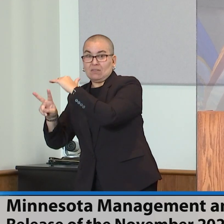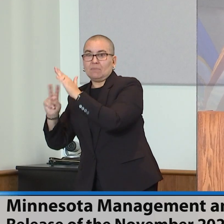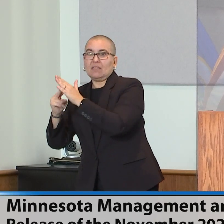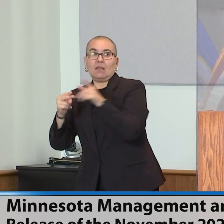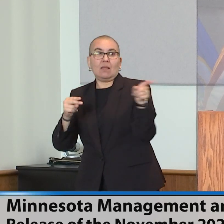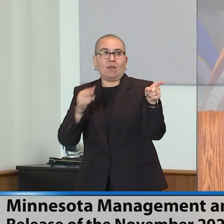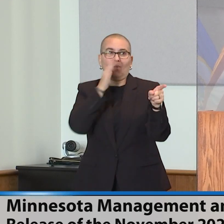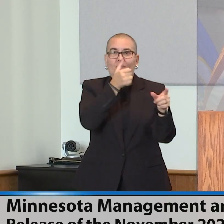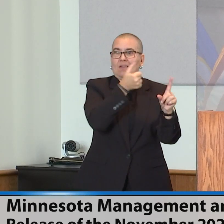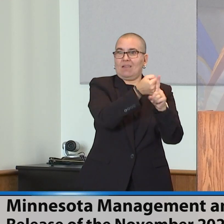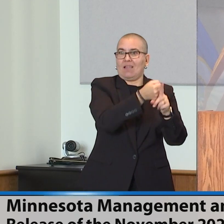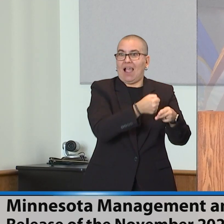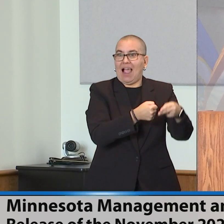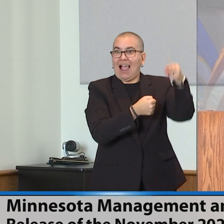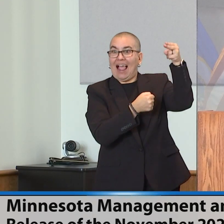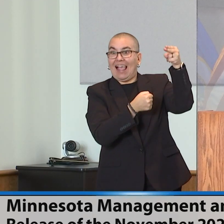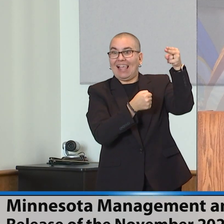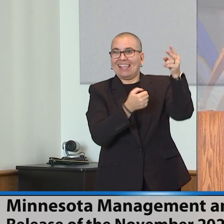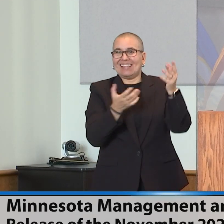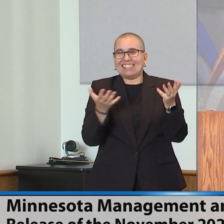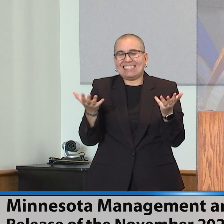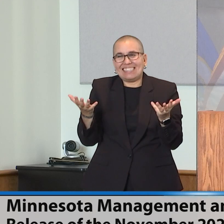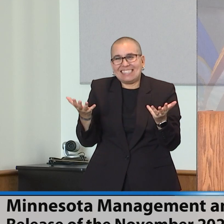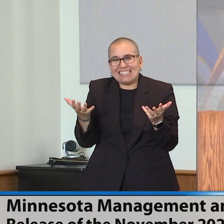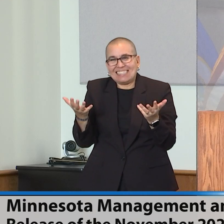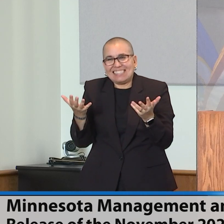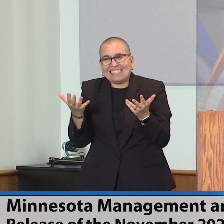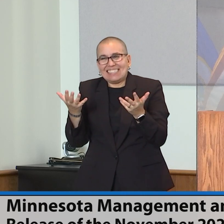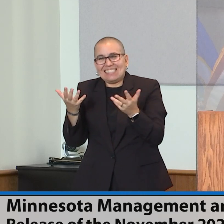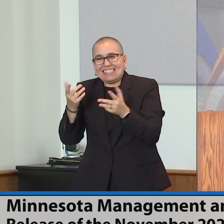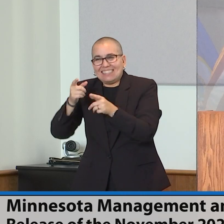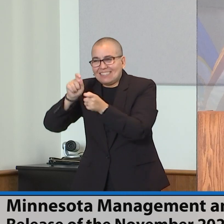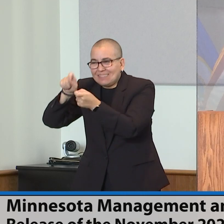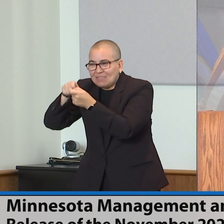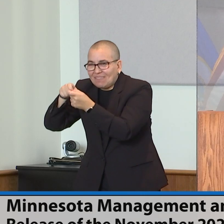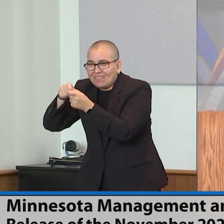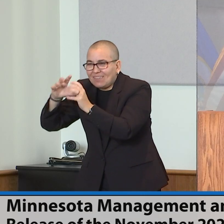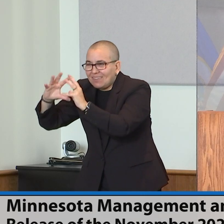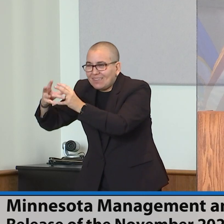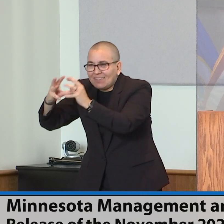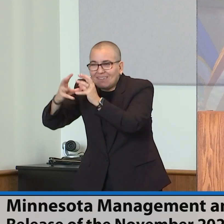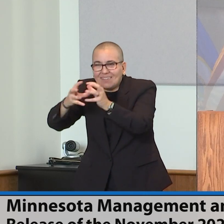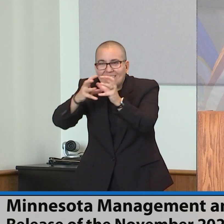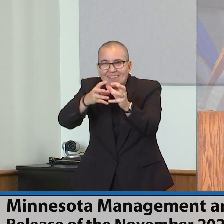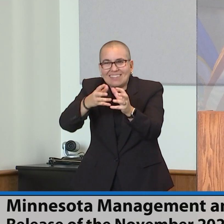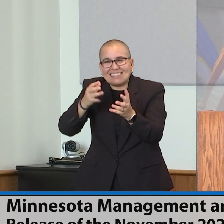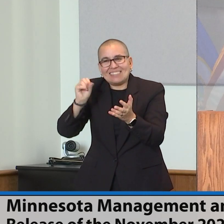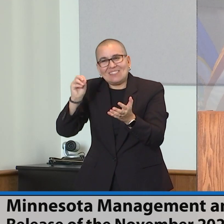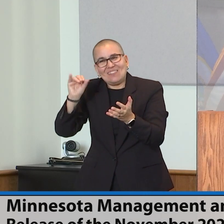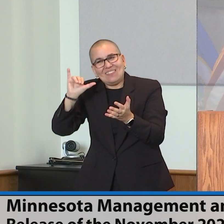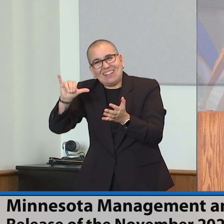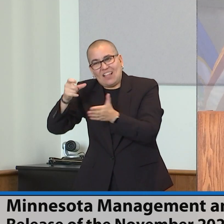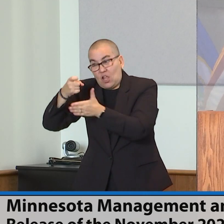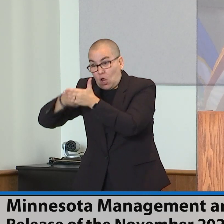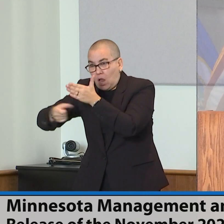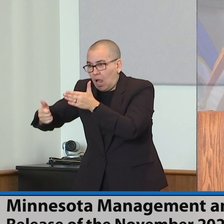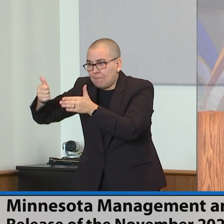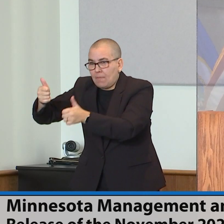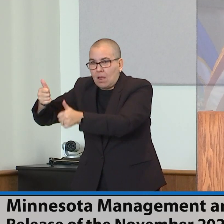3.309 in each of those biennial. And that would be the inflation that would be estimated in those periods of time.